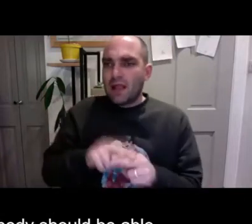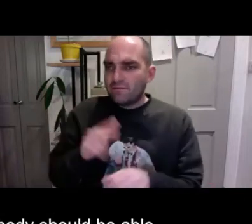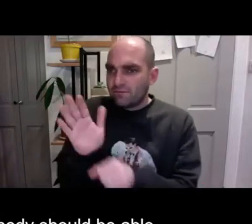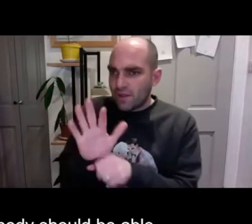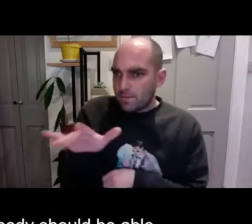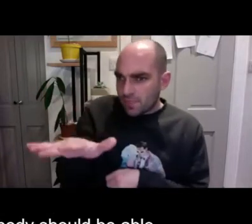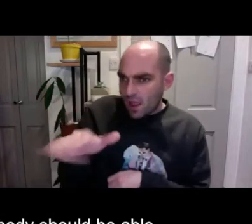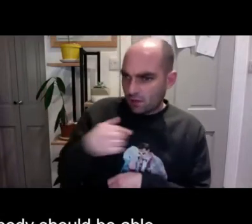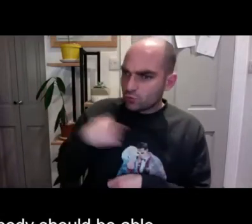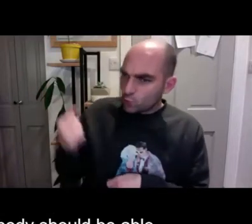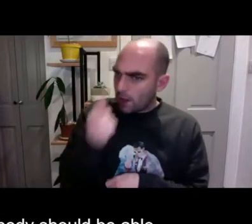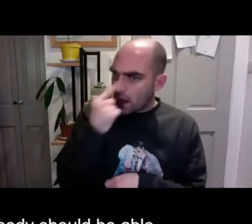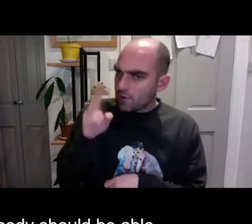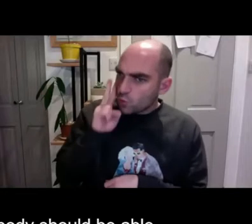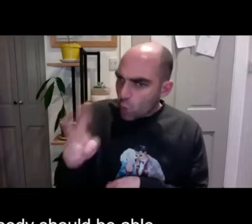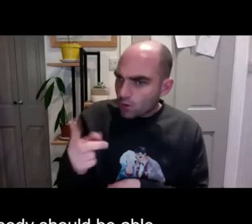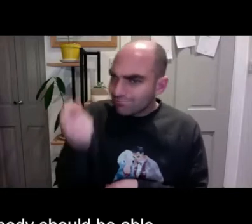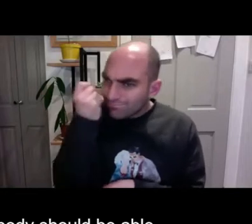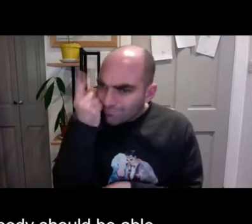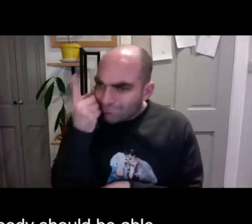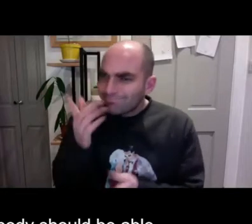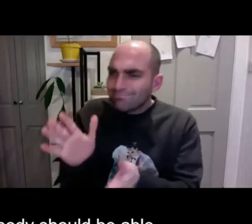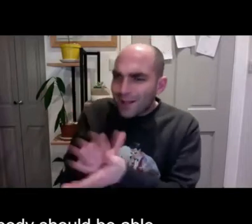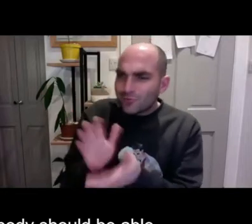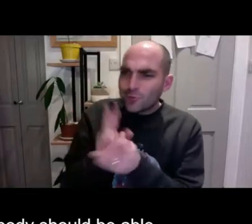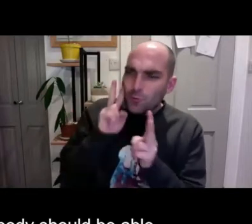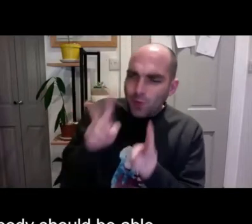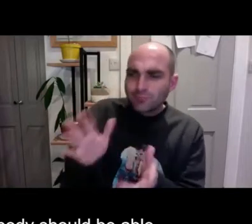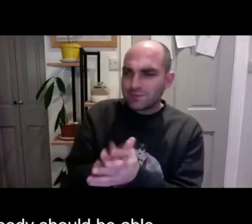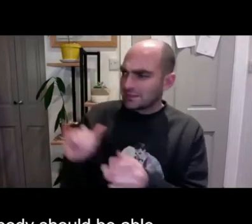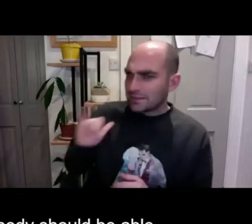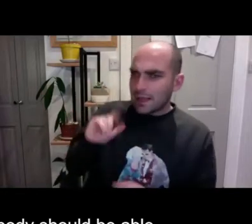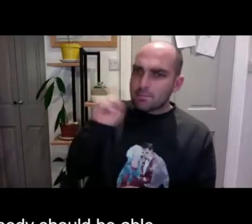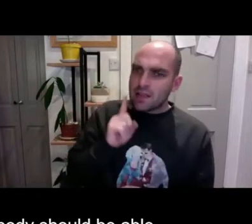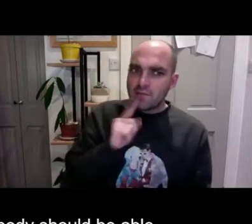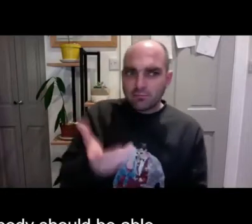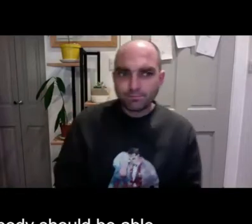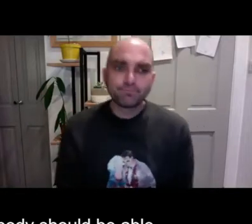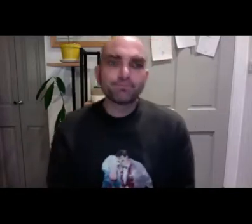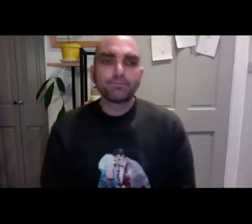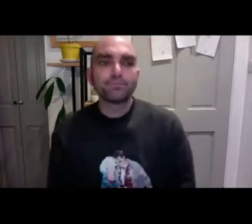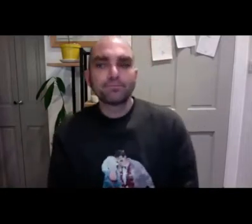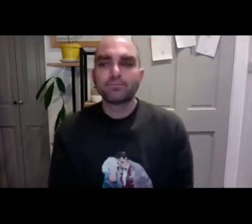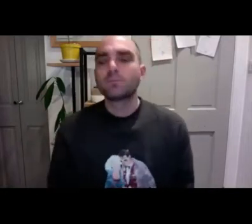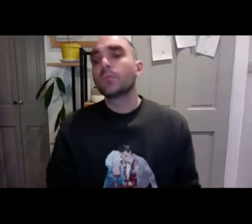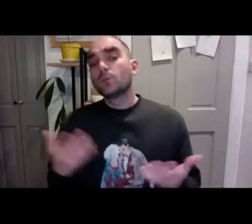you know, and hearing people and deaf people have equal rights when they go to a film. Everybody should be able to watch it, understand it and enjoy it.